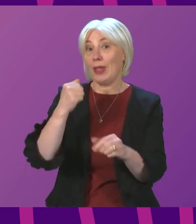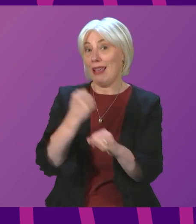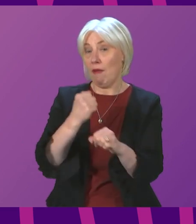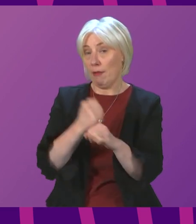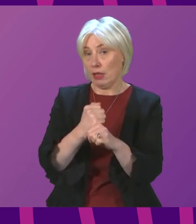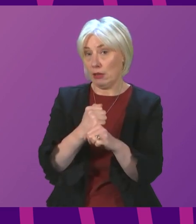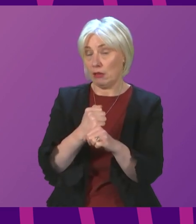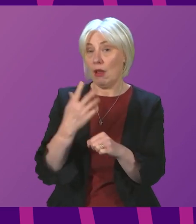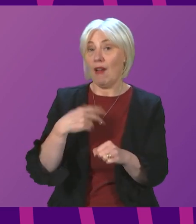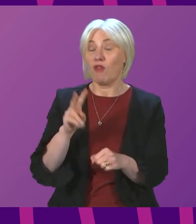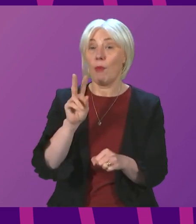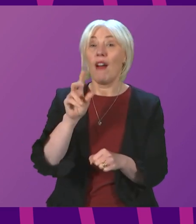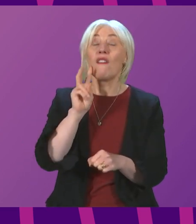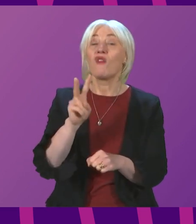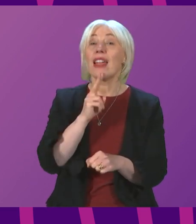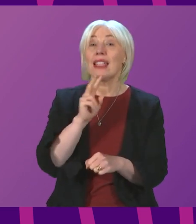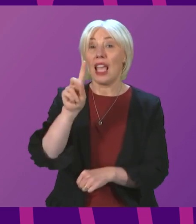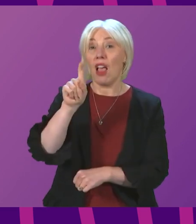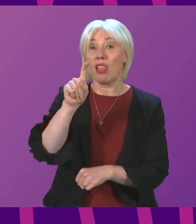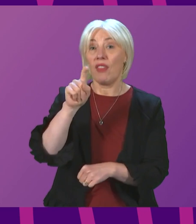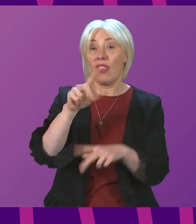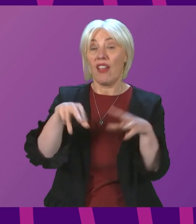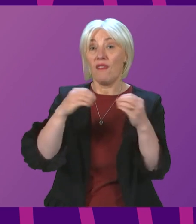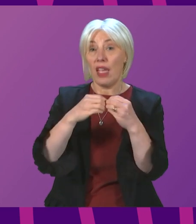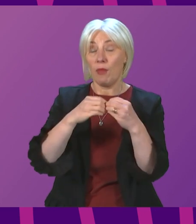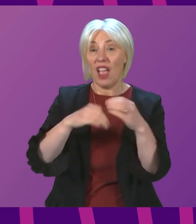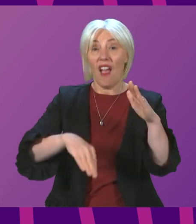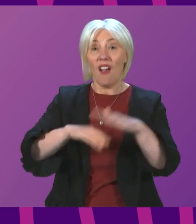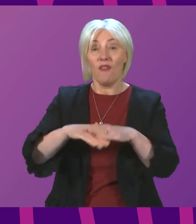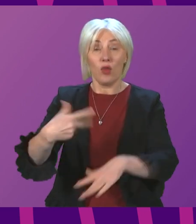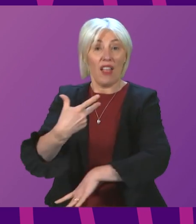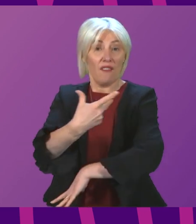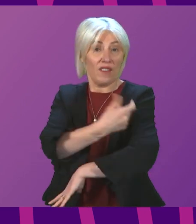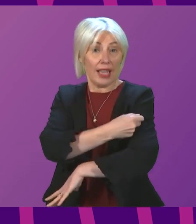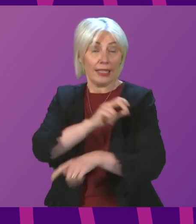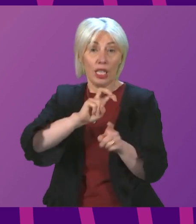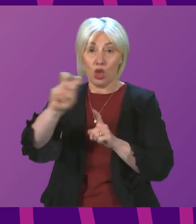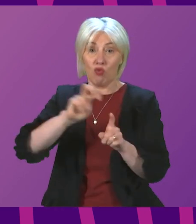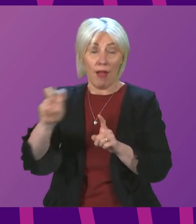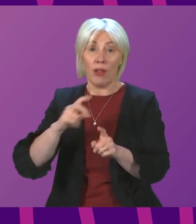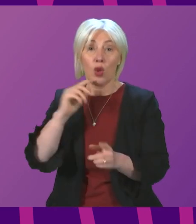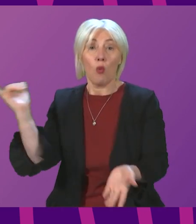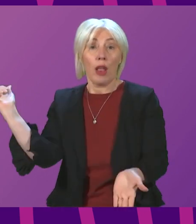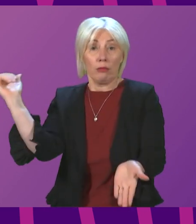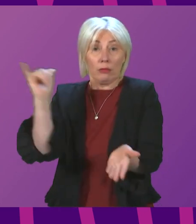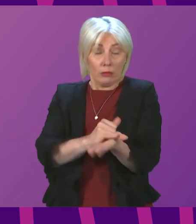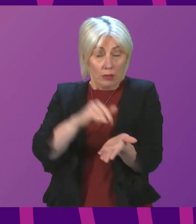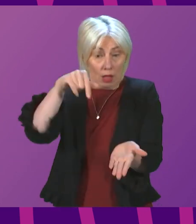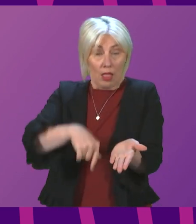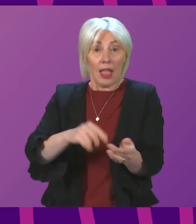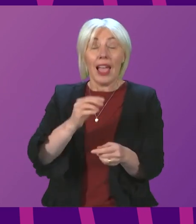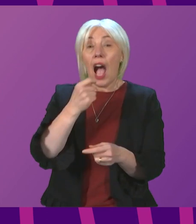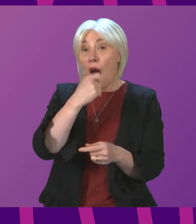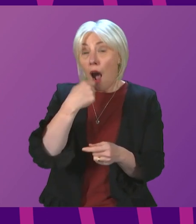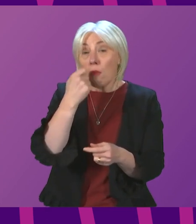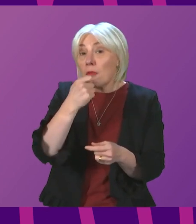As a result, from Friday 11 February, fully vaccinated travellers will no longer need to take a test after they arrive in Scotland, though